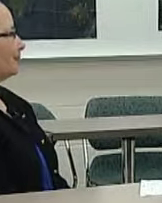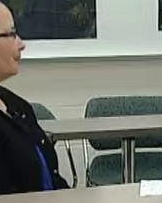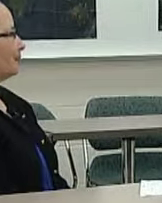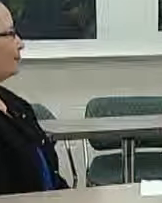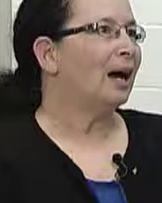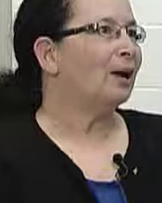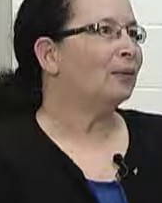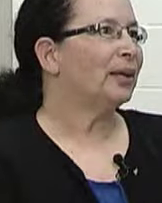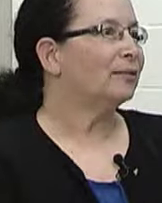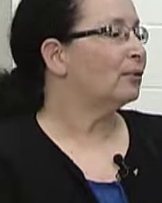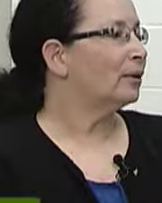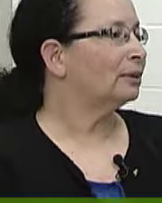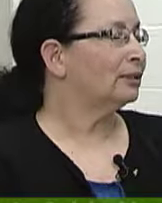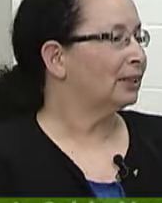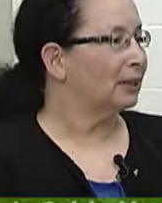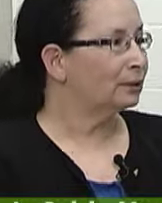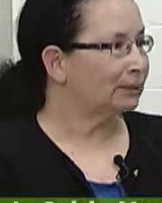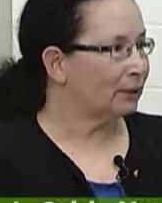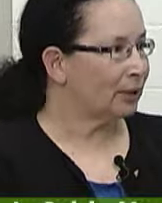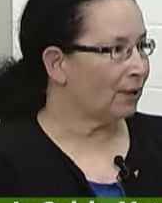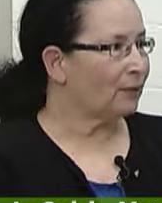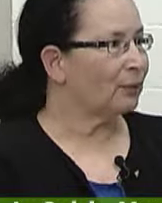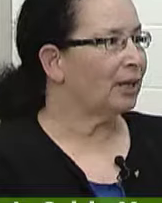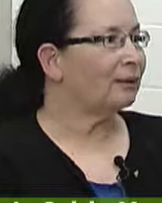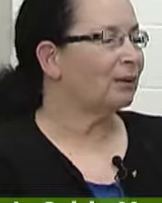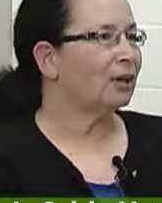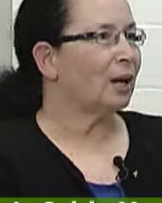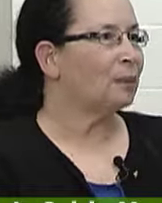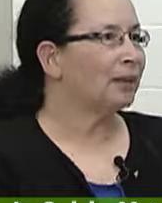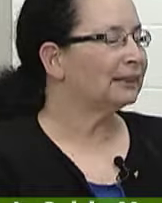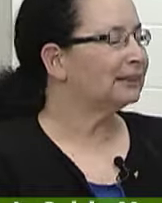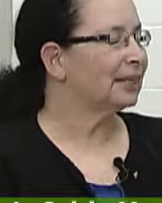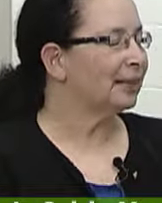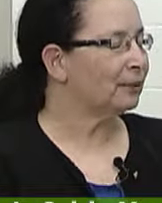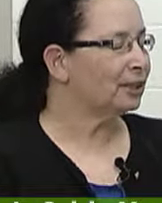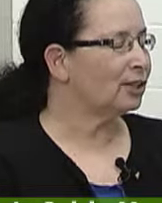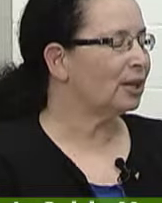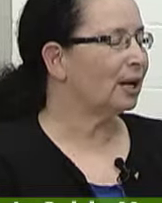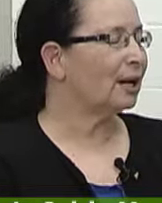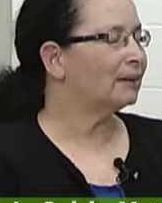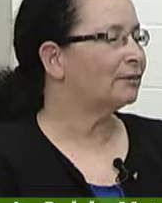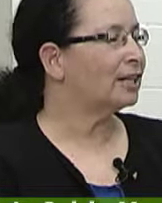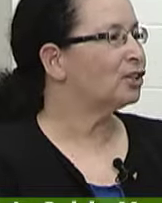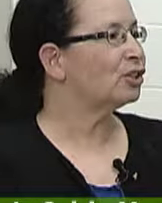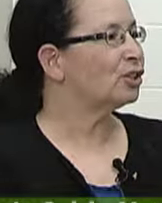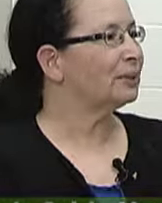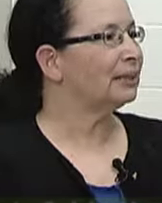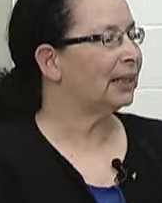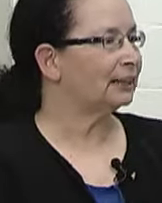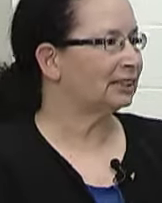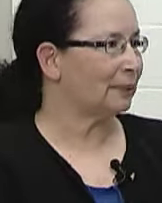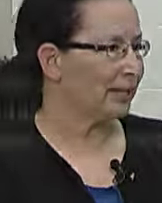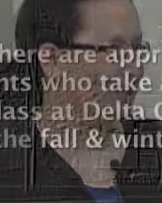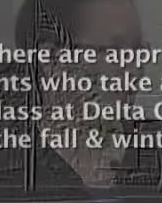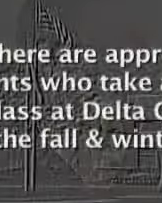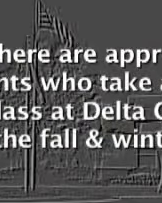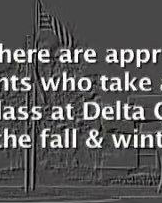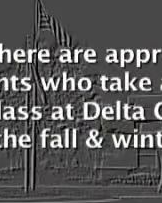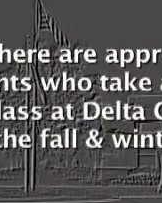College? We have four different languages that we offer. We offer American Sign Language, French, German, and Spanish. And we